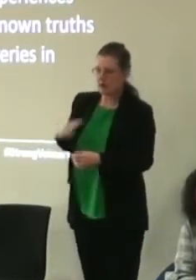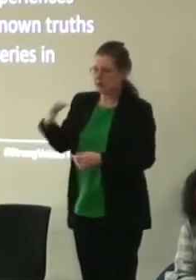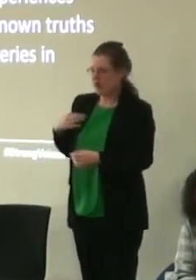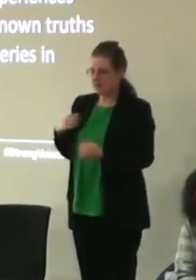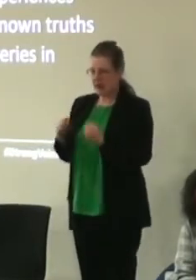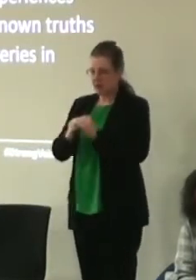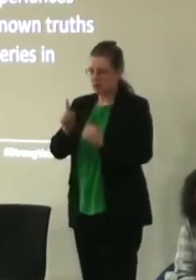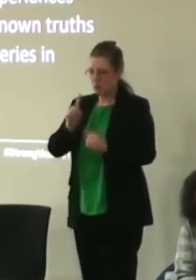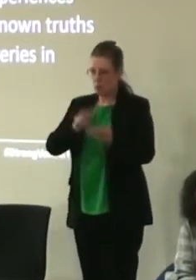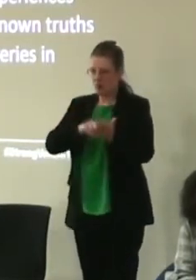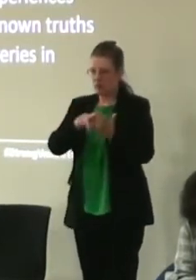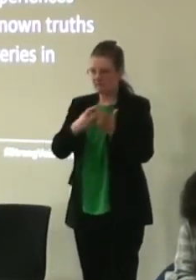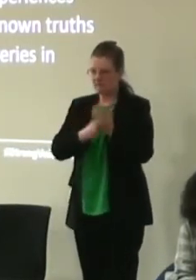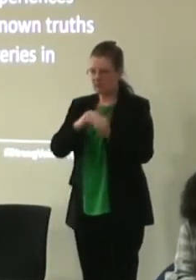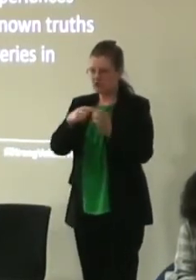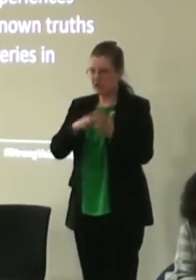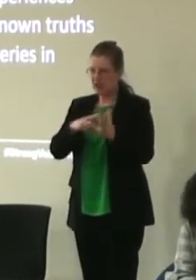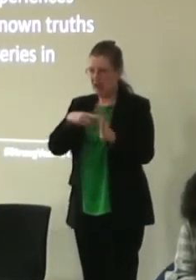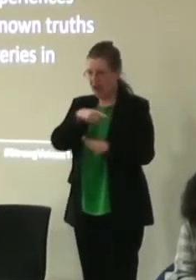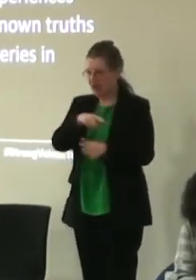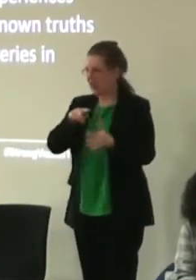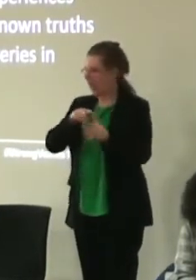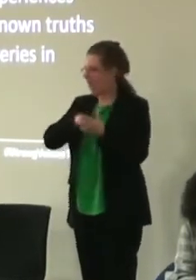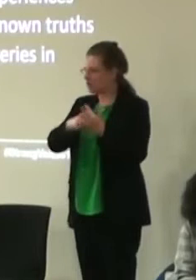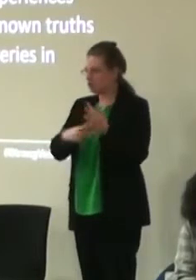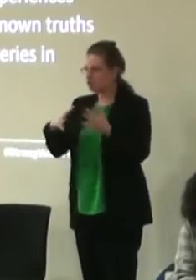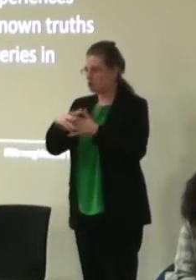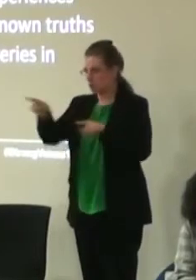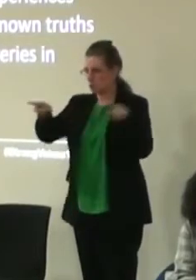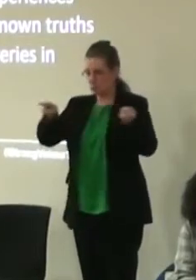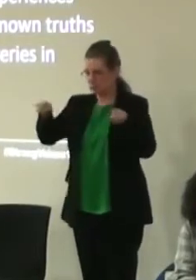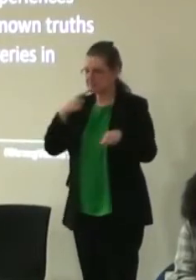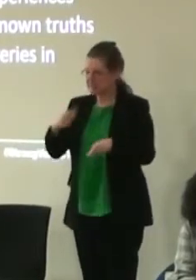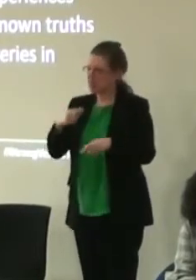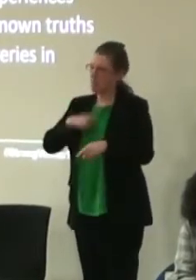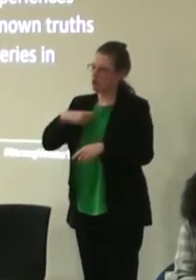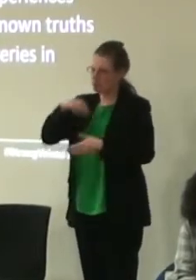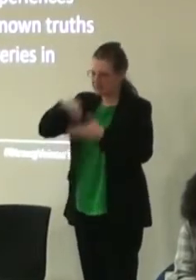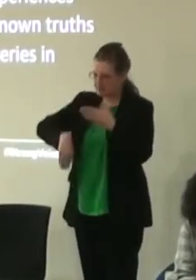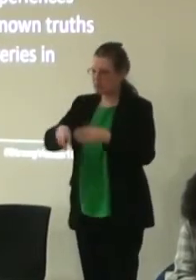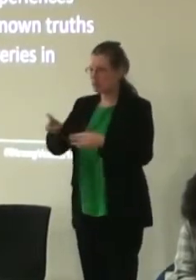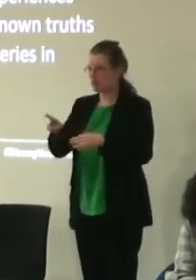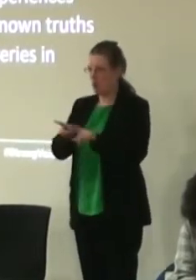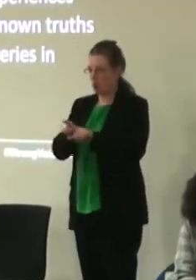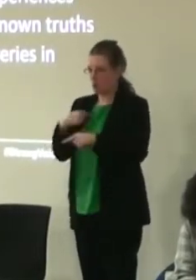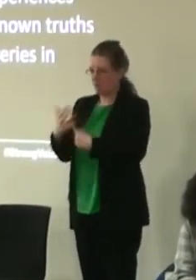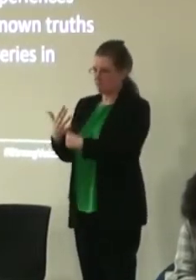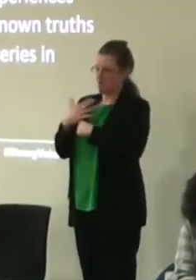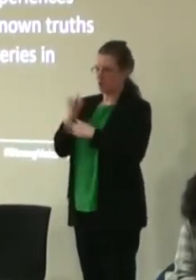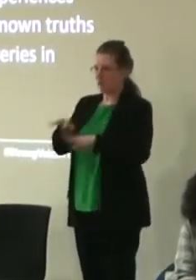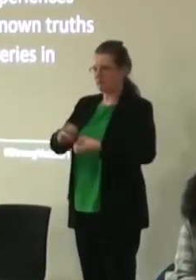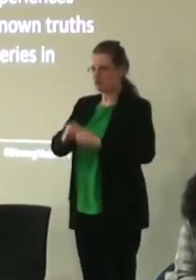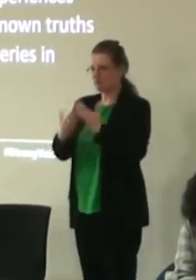with what Virginia and Andrew said about the personal experience but also sometimes we're forced to reinvent